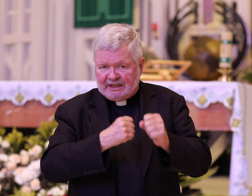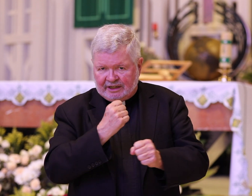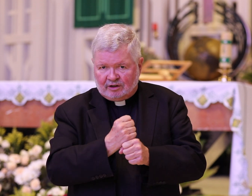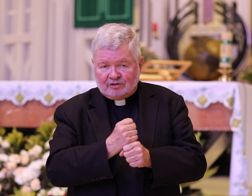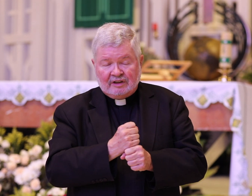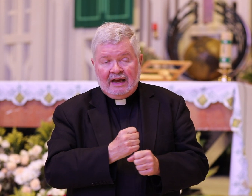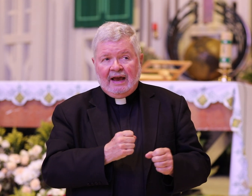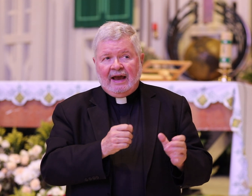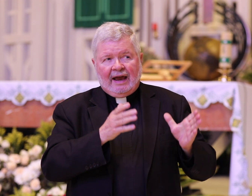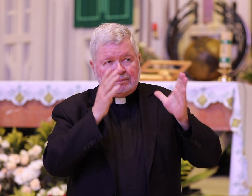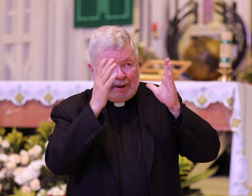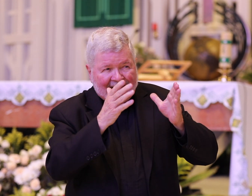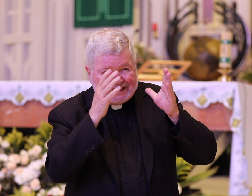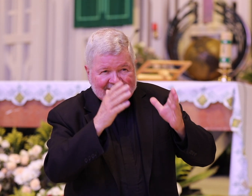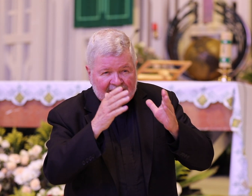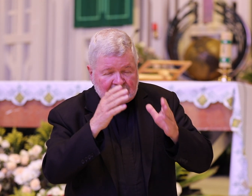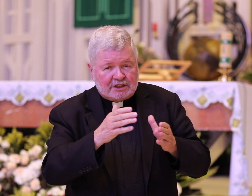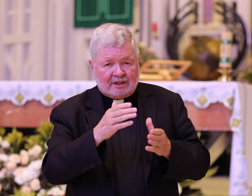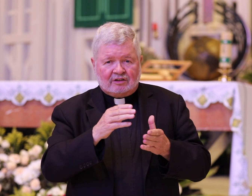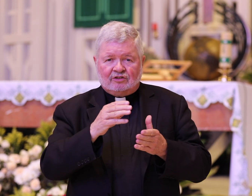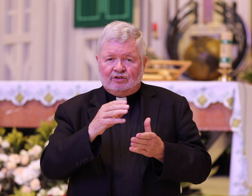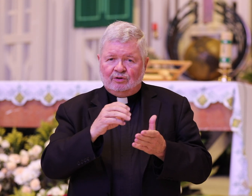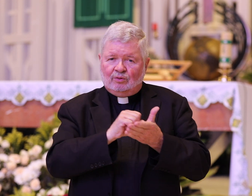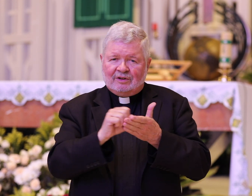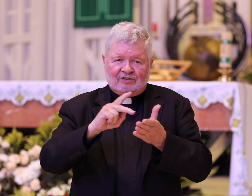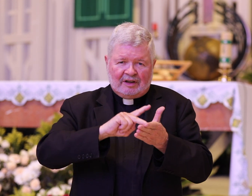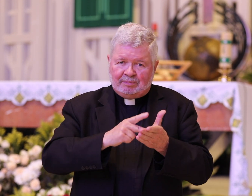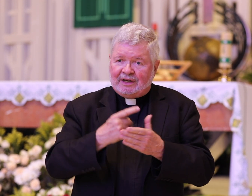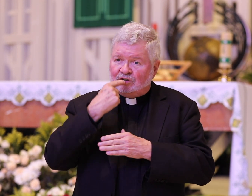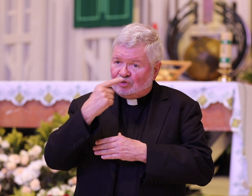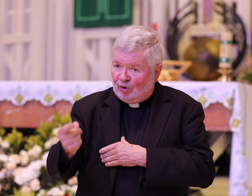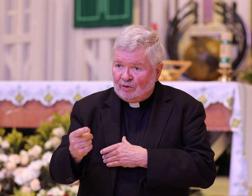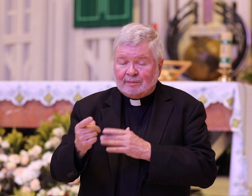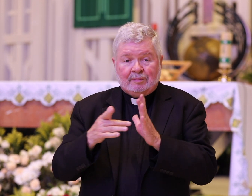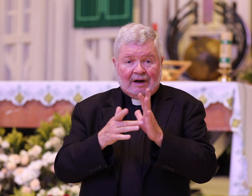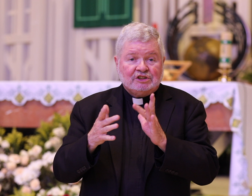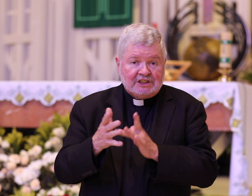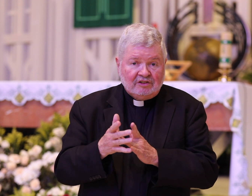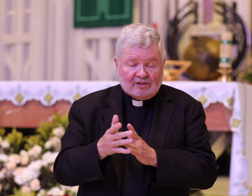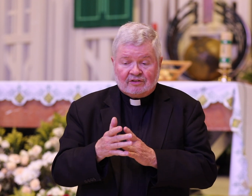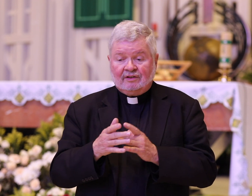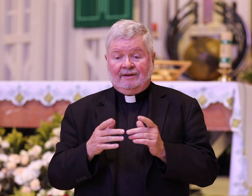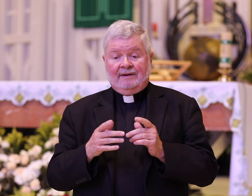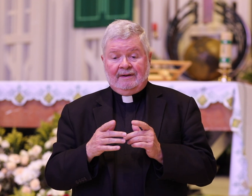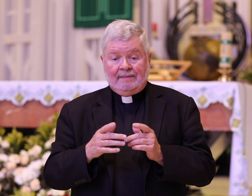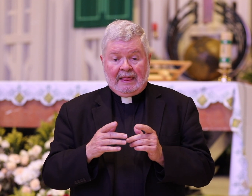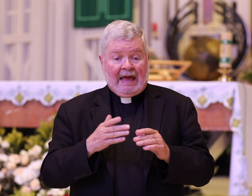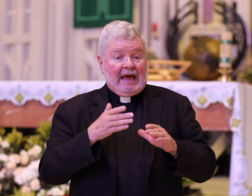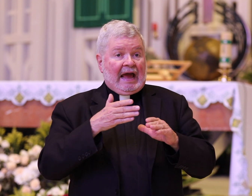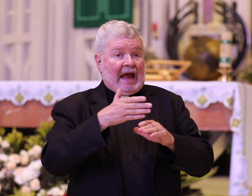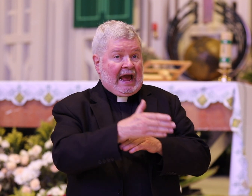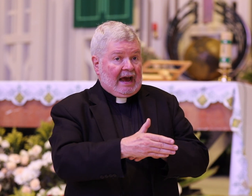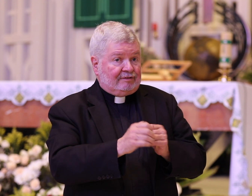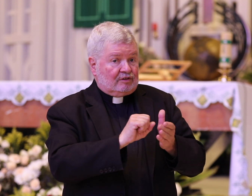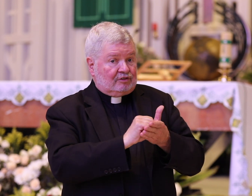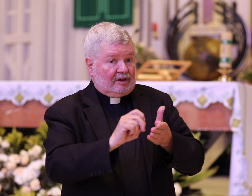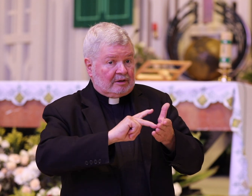years and paid attention to what st. Peter told him about Jesus after st.